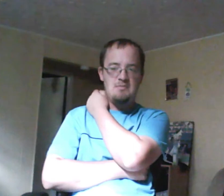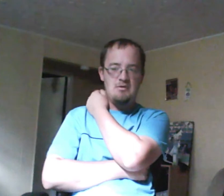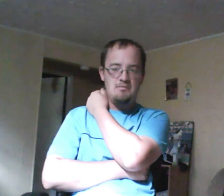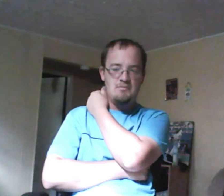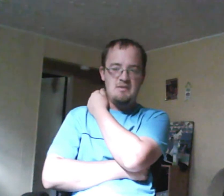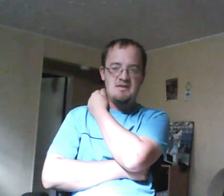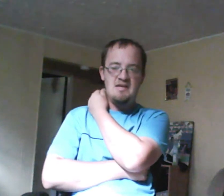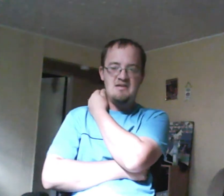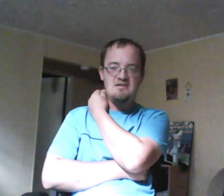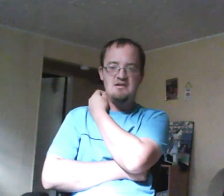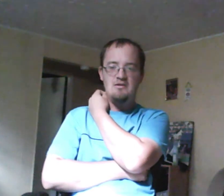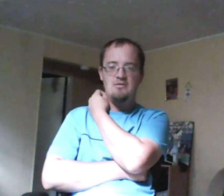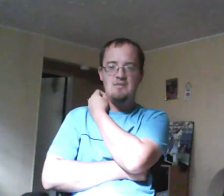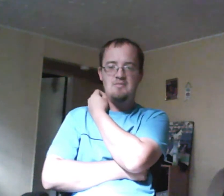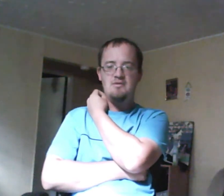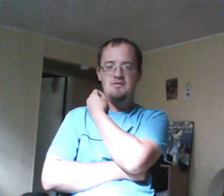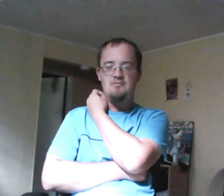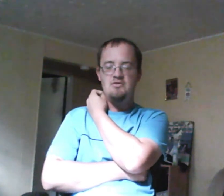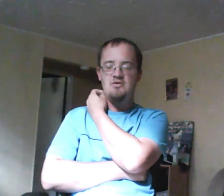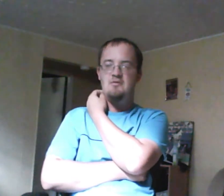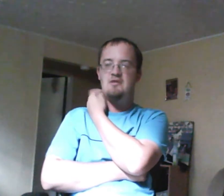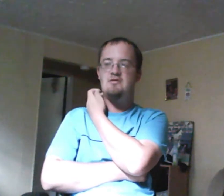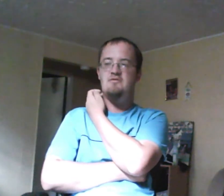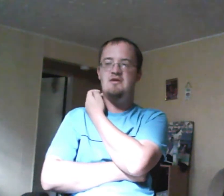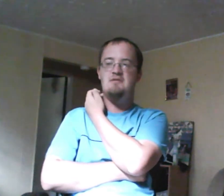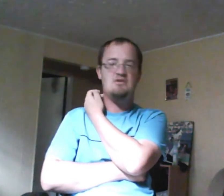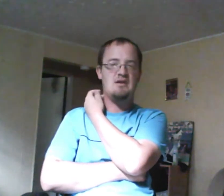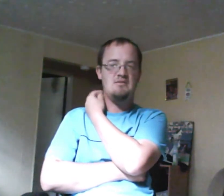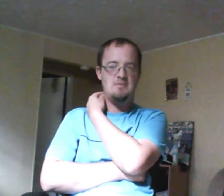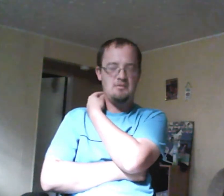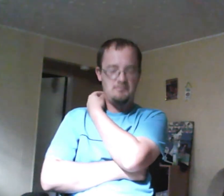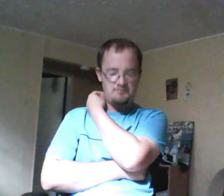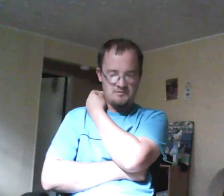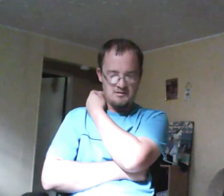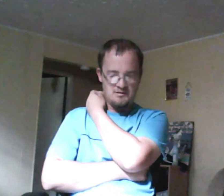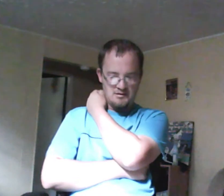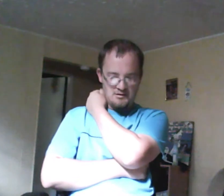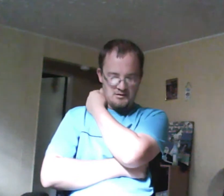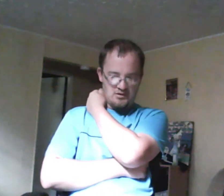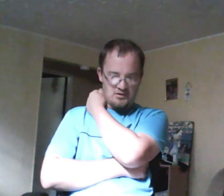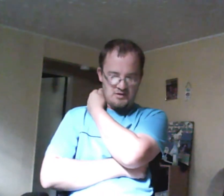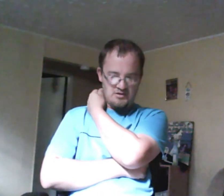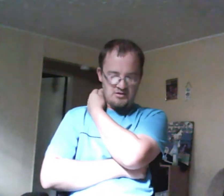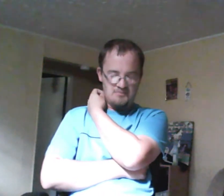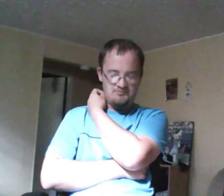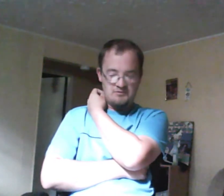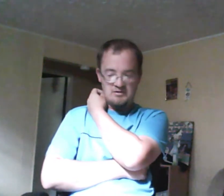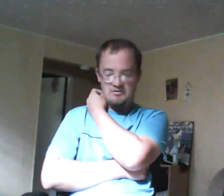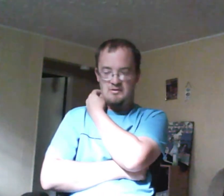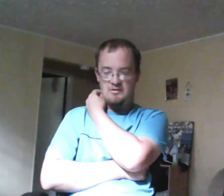because, you know, her mom's, Zoe's mom wanted her to fit in with the Degrassi people. So basically, Zoe goes to